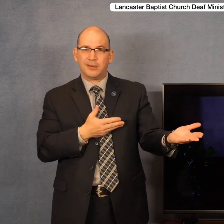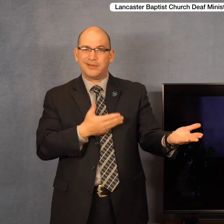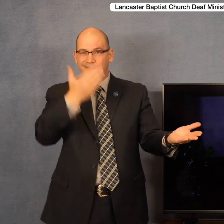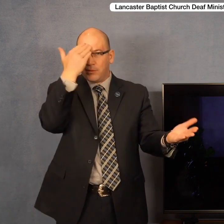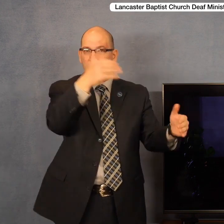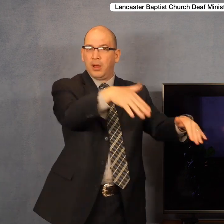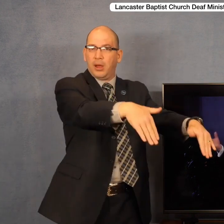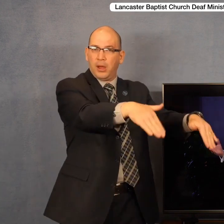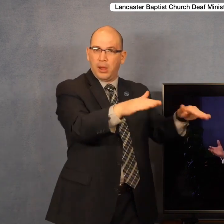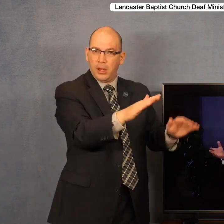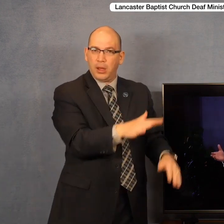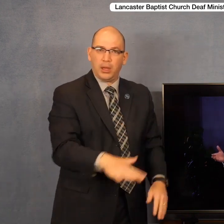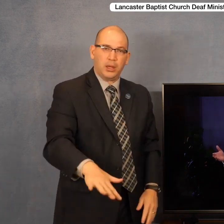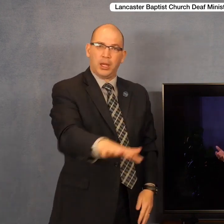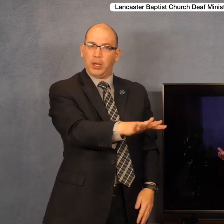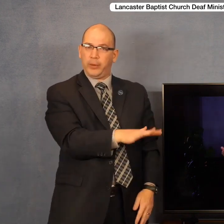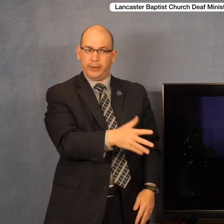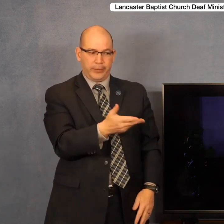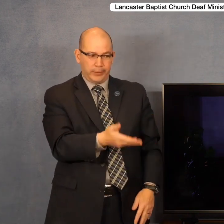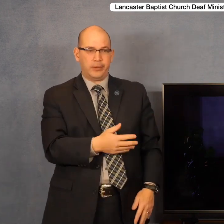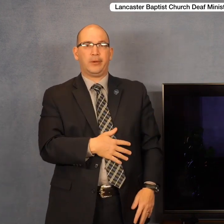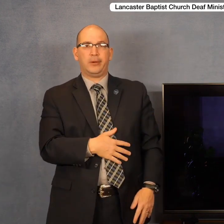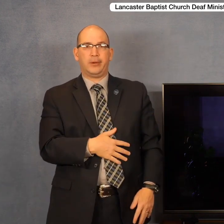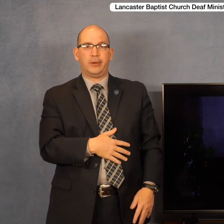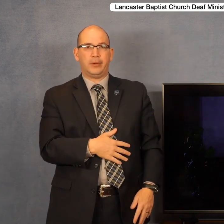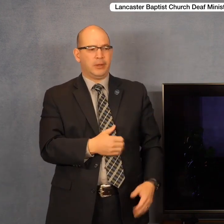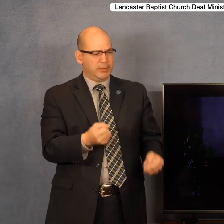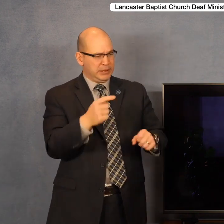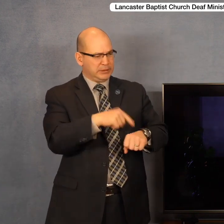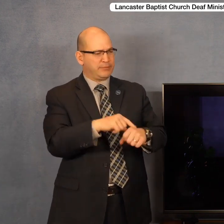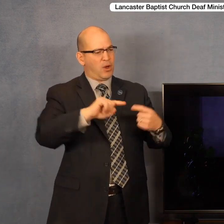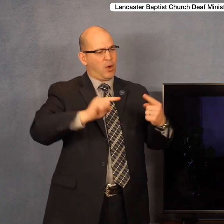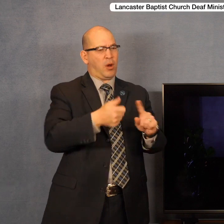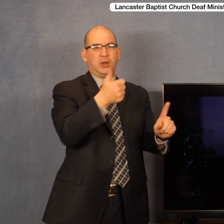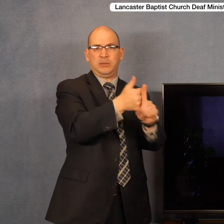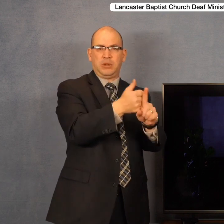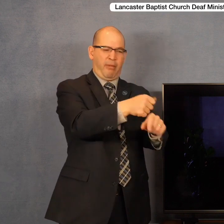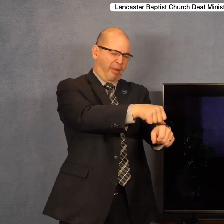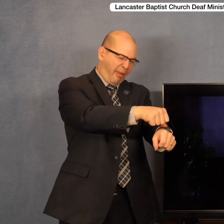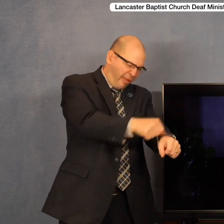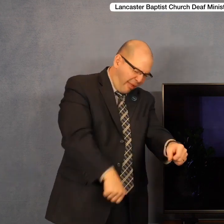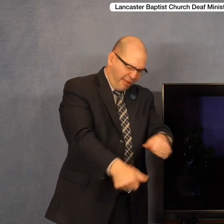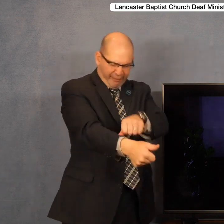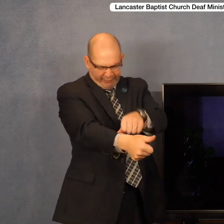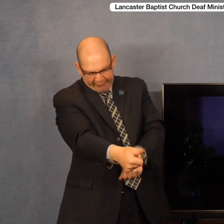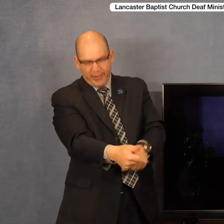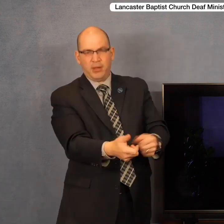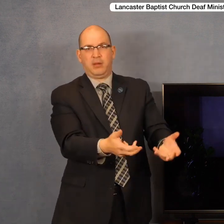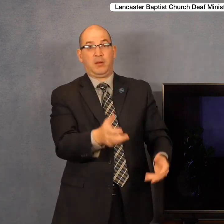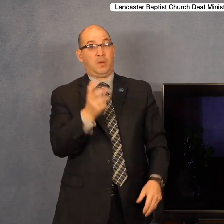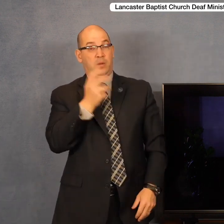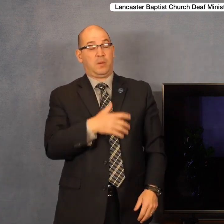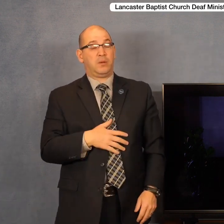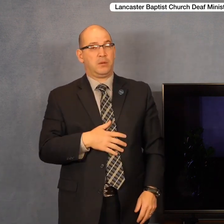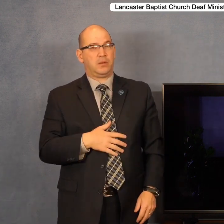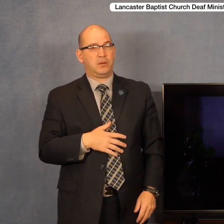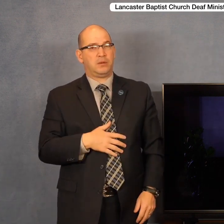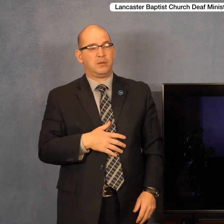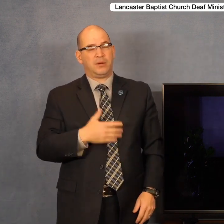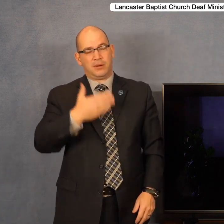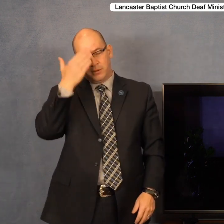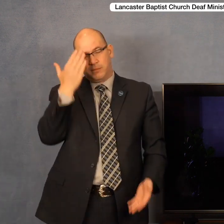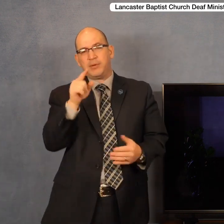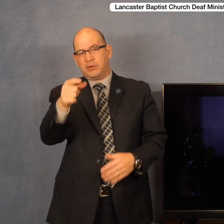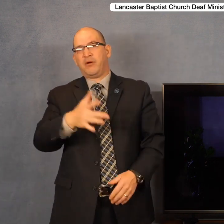would go. Running around and oftentimes cutting himself. He was isolated. Now, I know some of you would say, well,